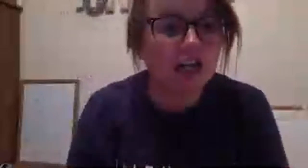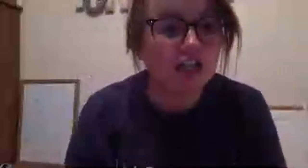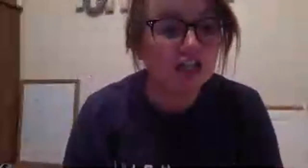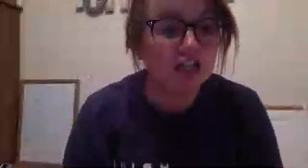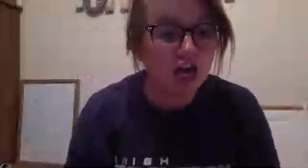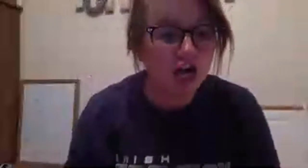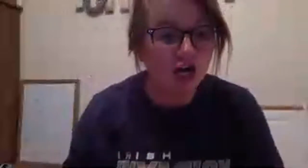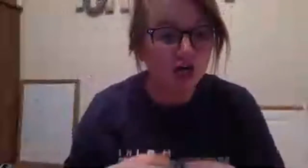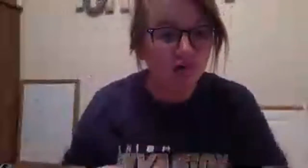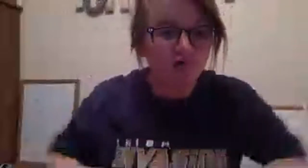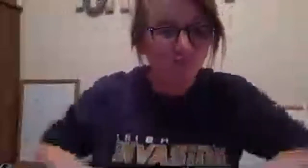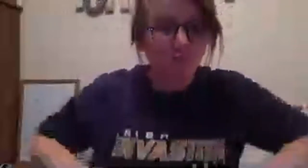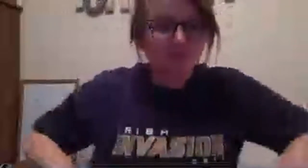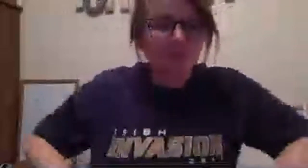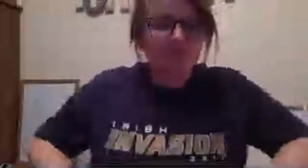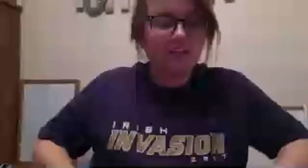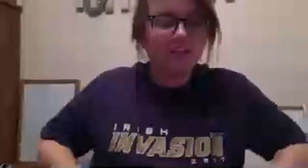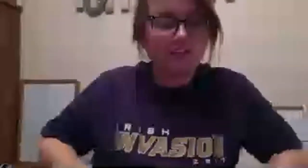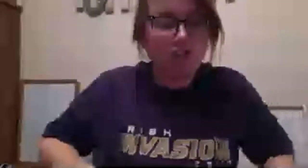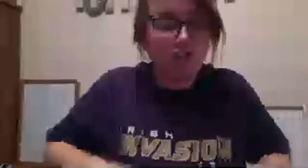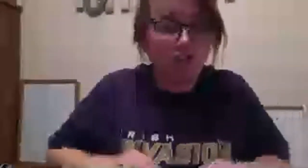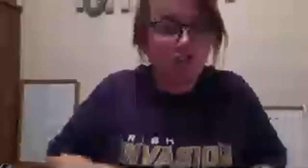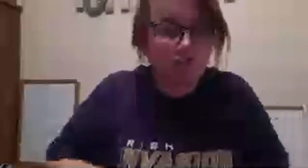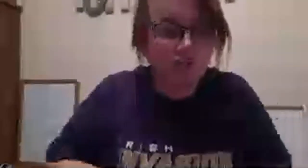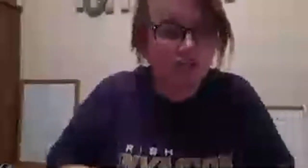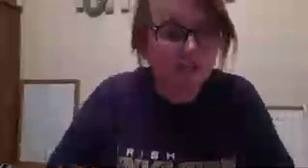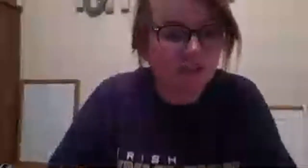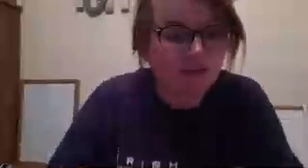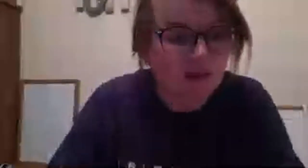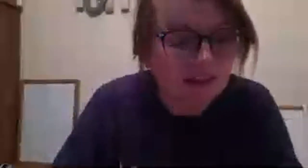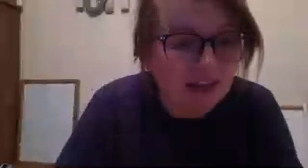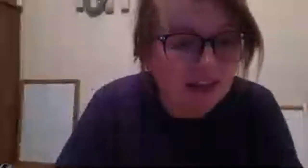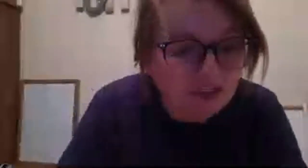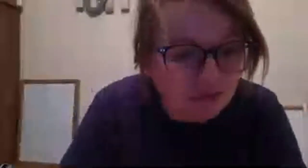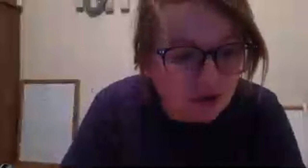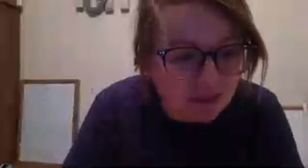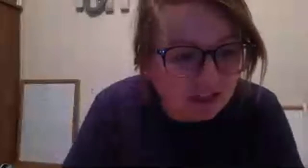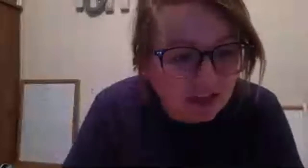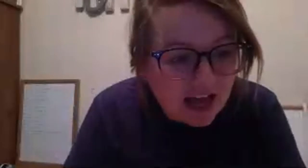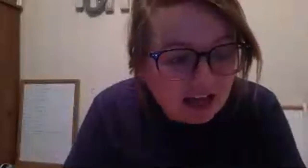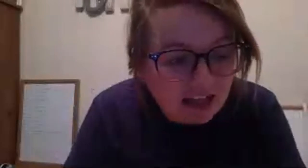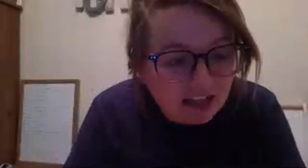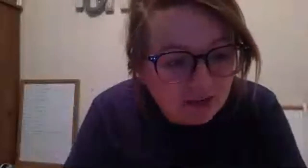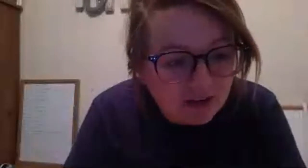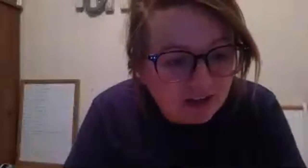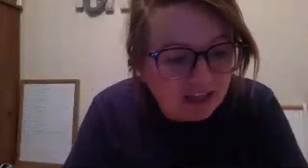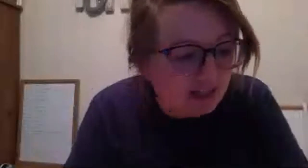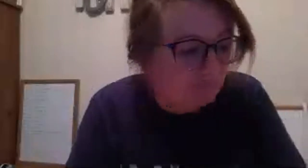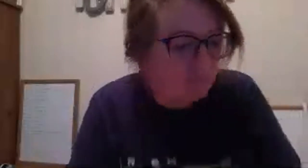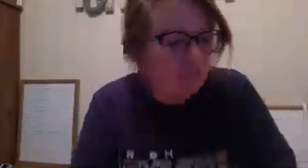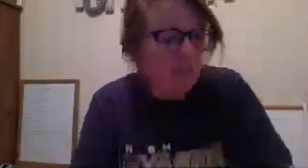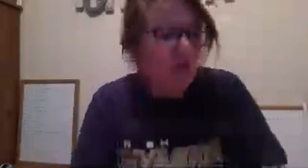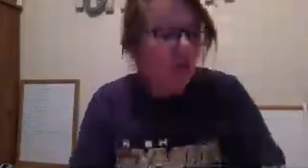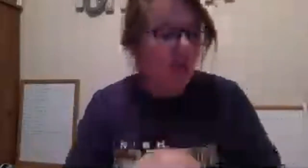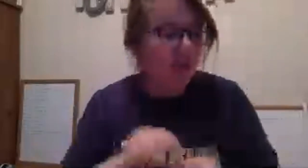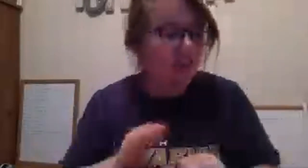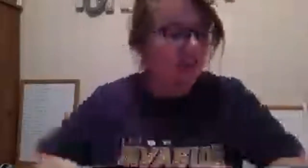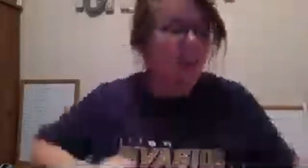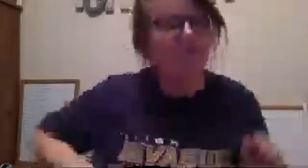so so i don't think that was roman hello erica all right